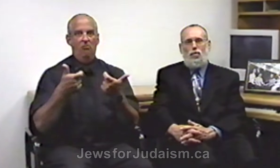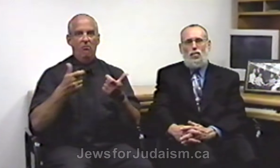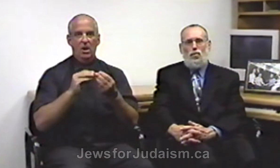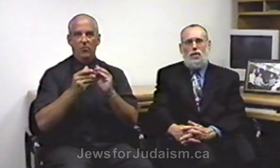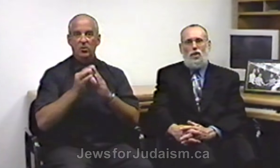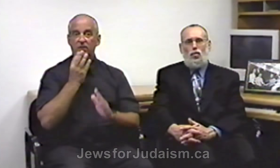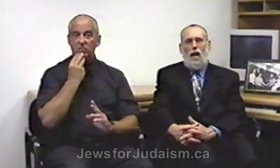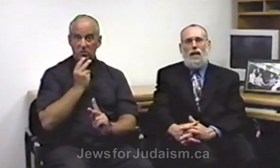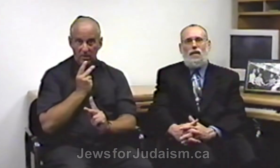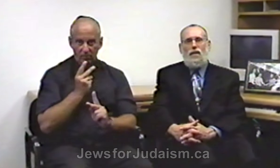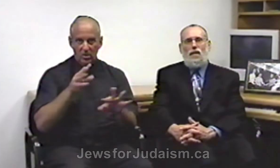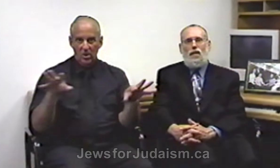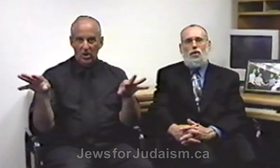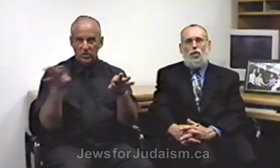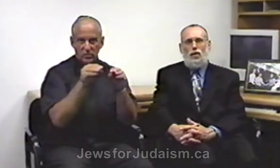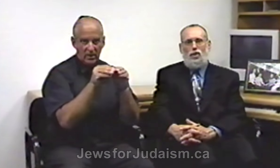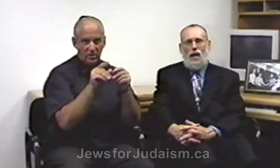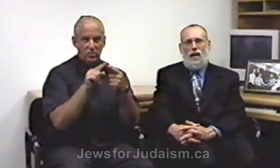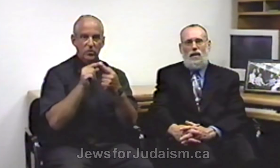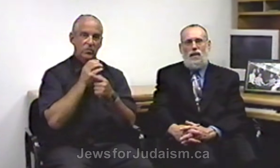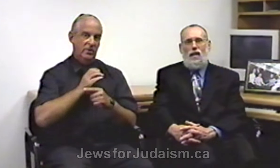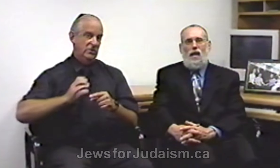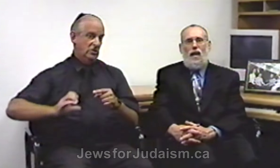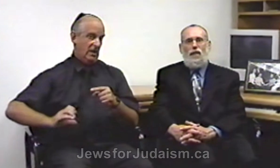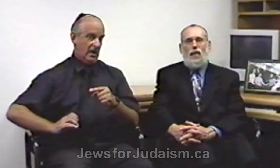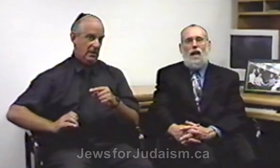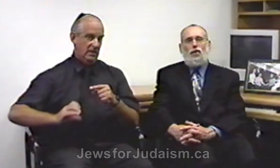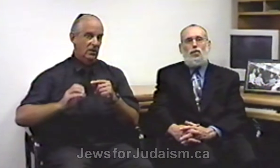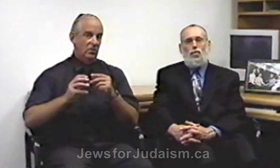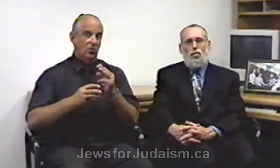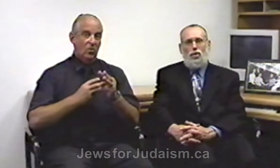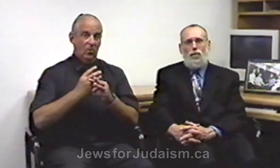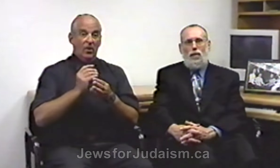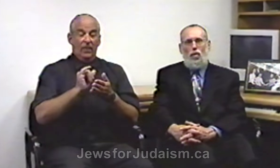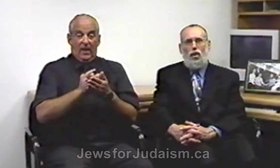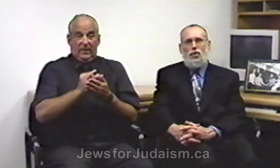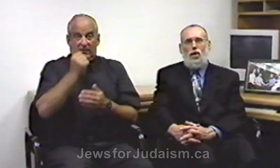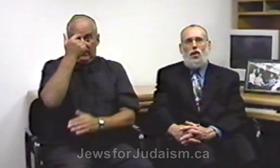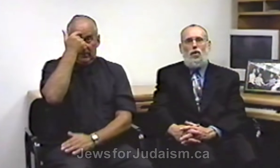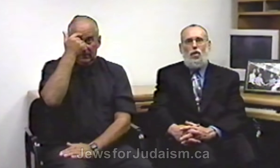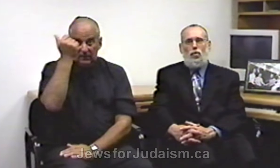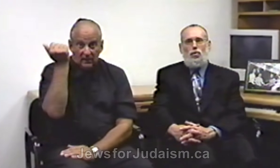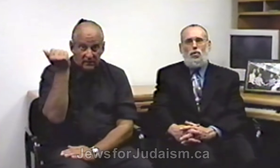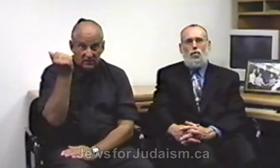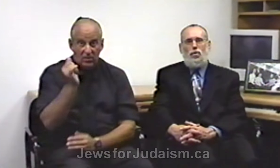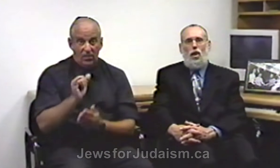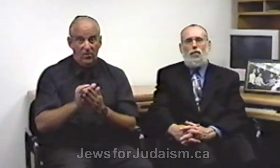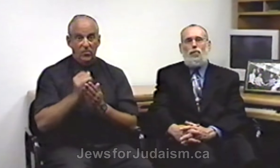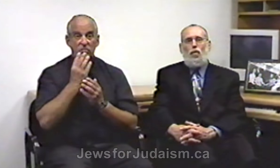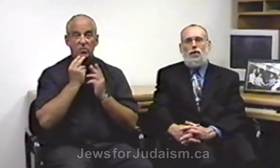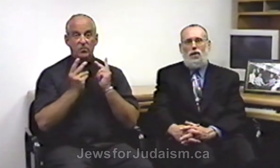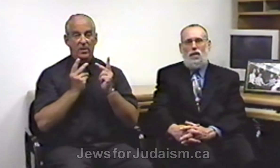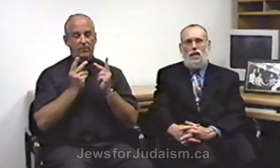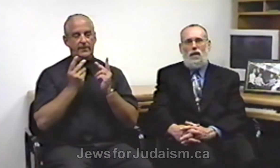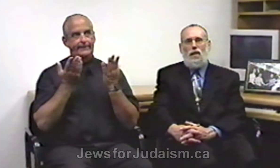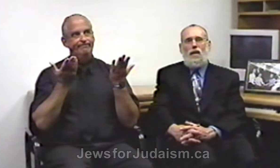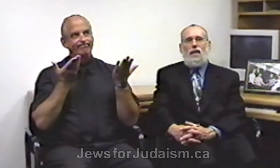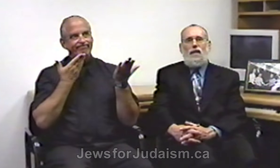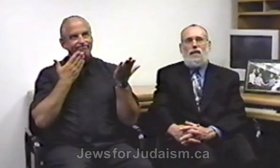Jews attracted to Christianity and that is usually because those Jews unfortunately did